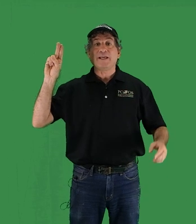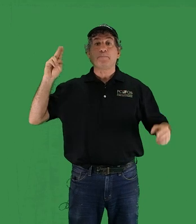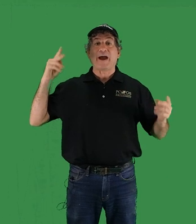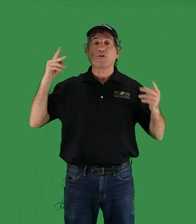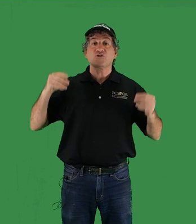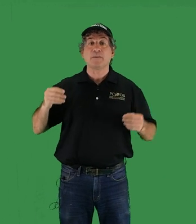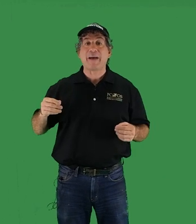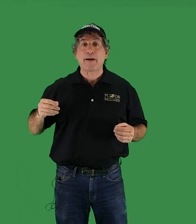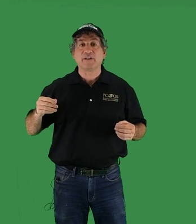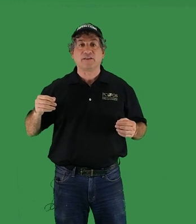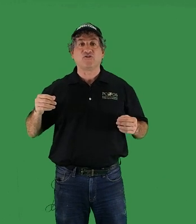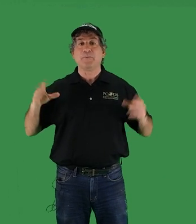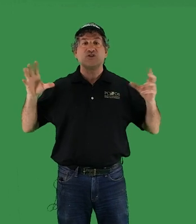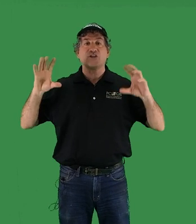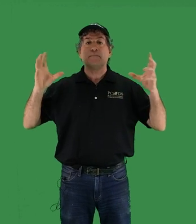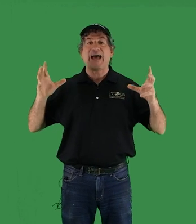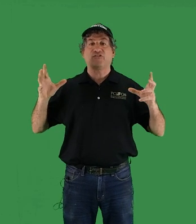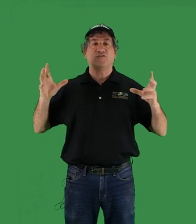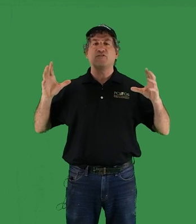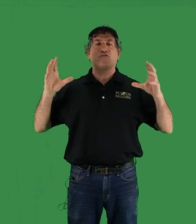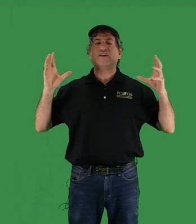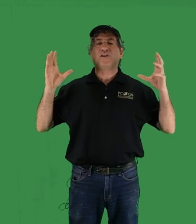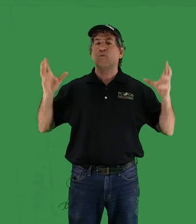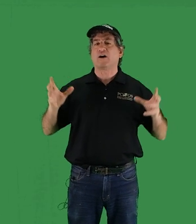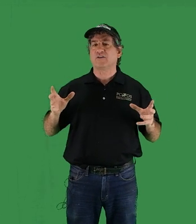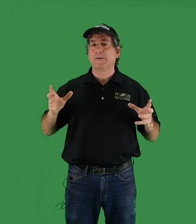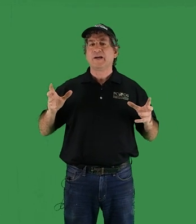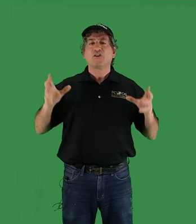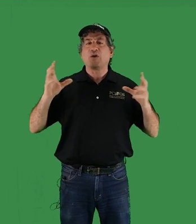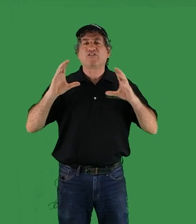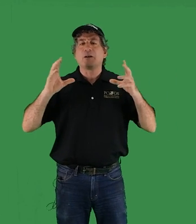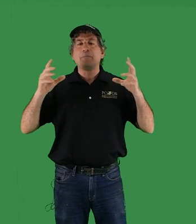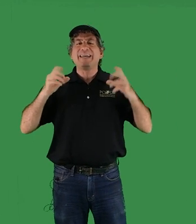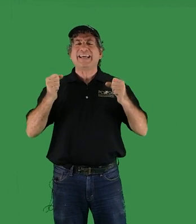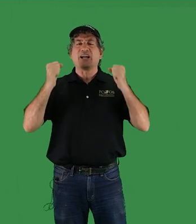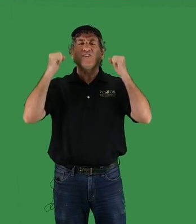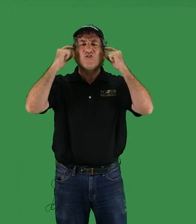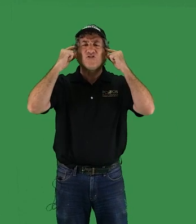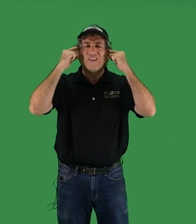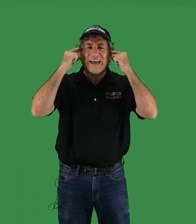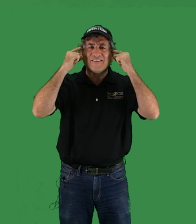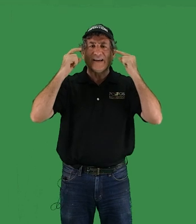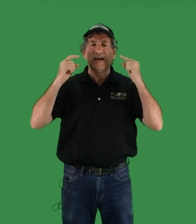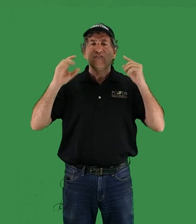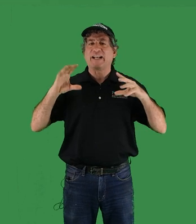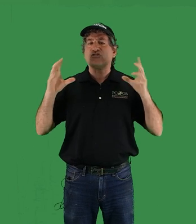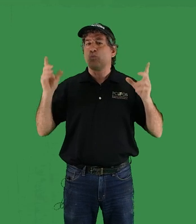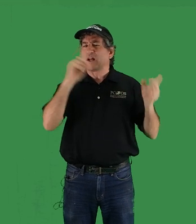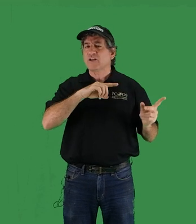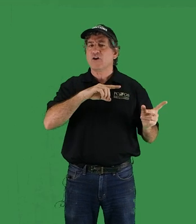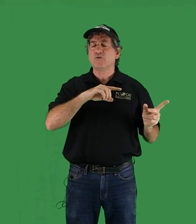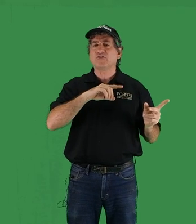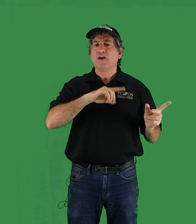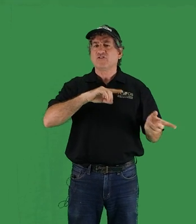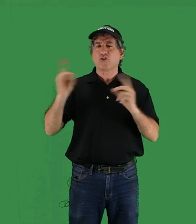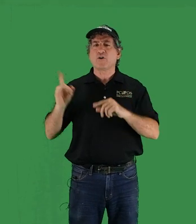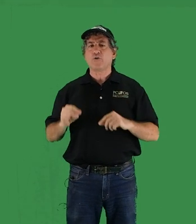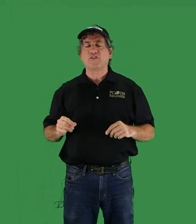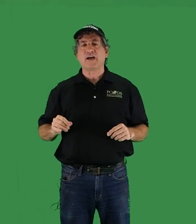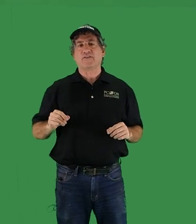perishing mammal and diminishing mass of unfreezing water creates an immediate understanding that as one goes, so goes the other.